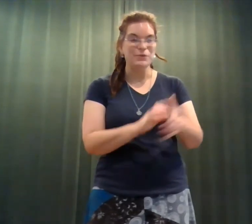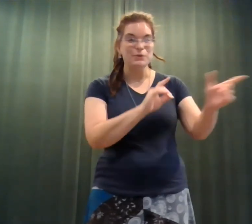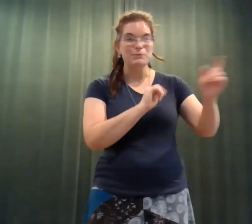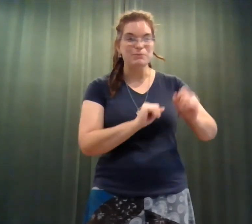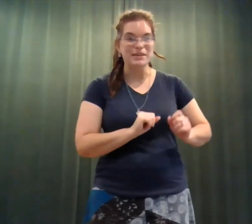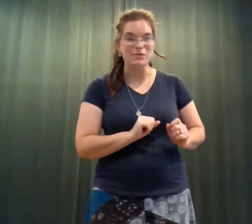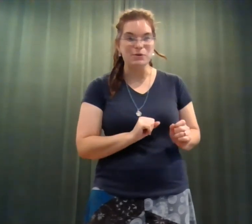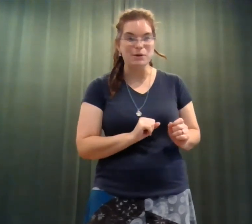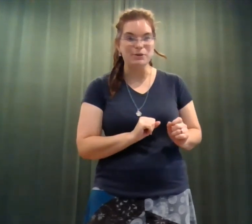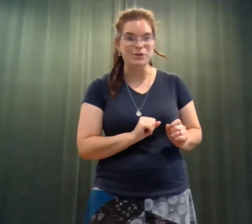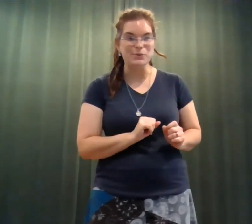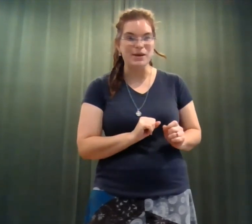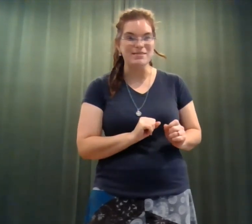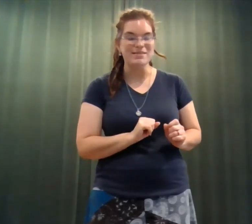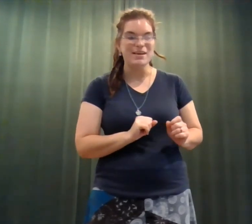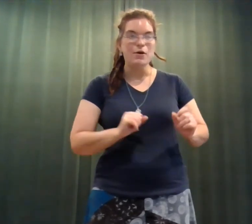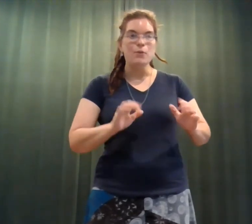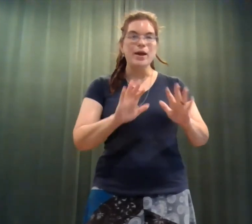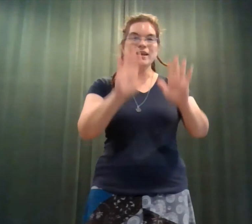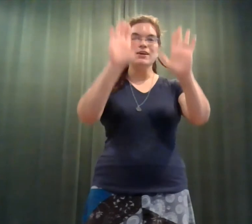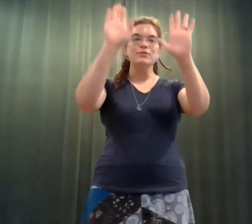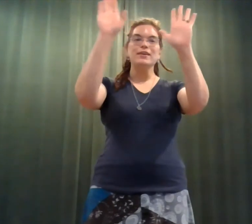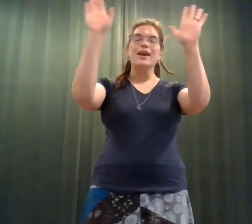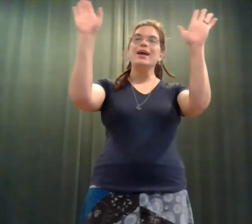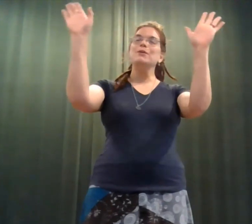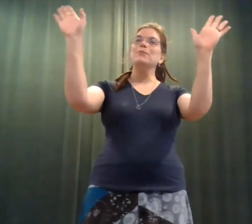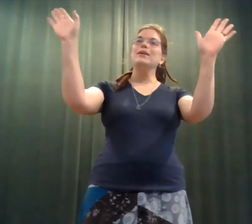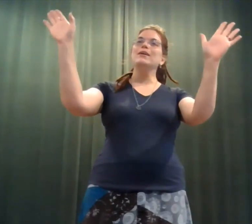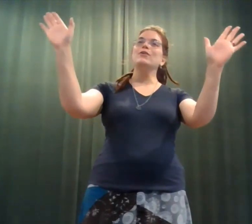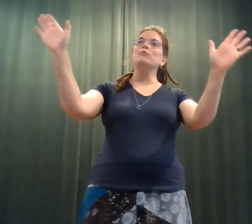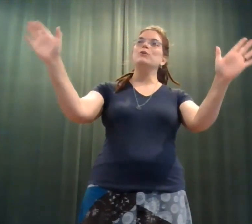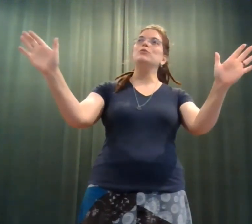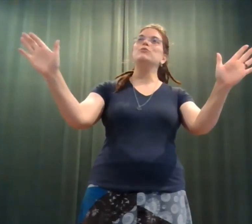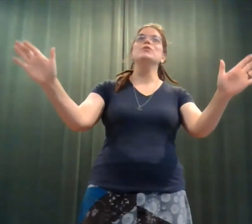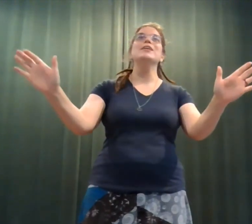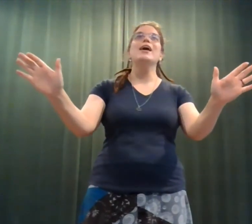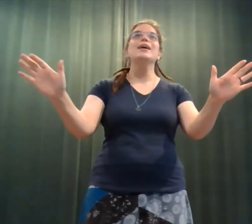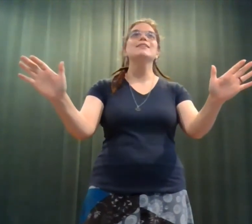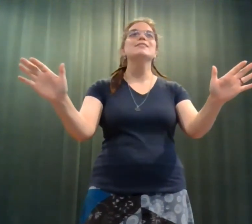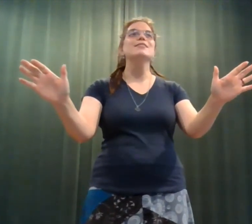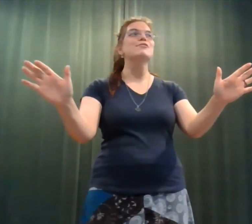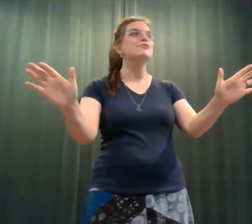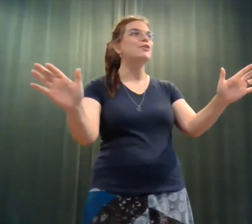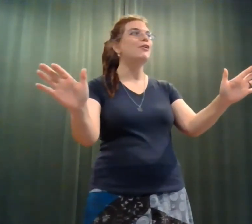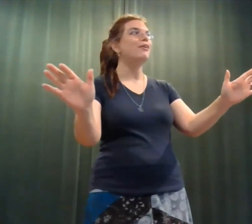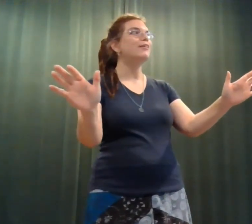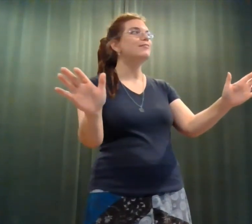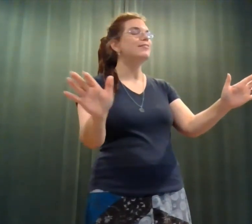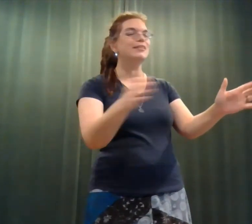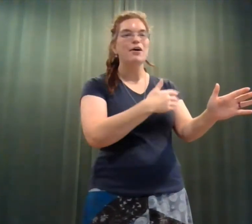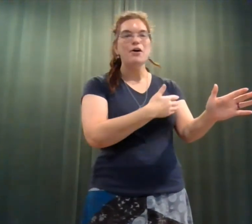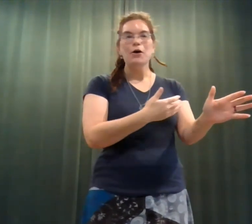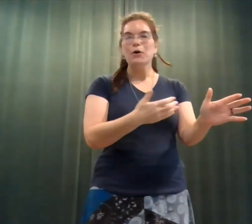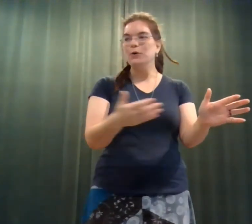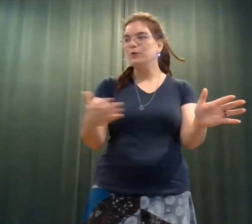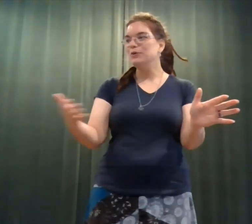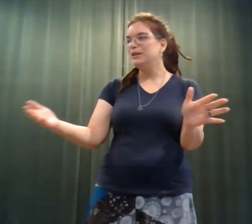But that's where our preacher was, waiting under the canopy of beautiful night and stars and the holy